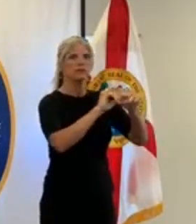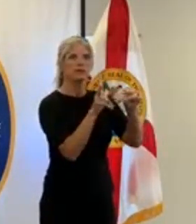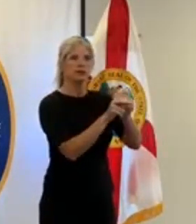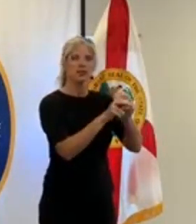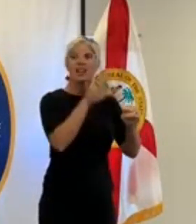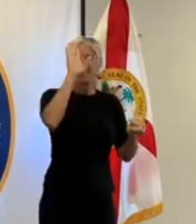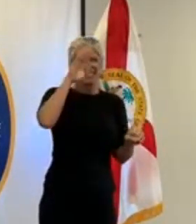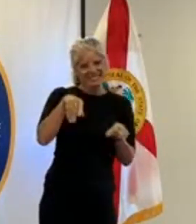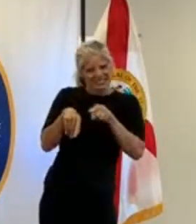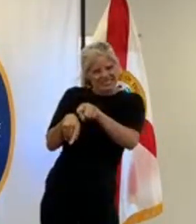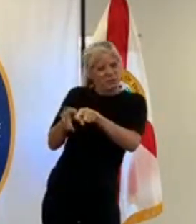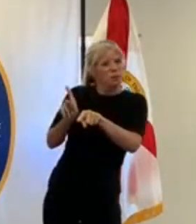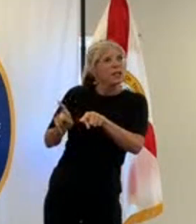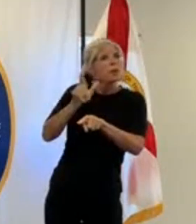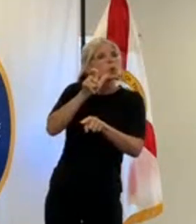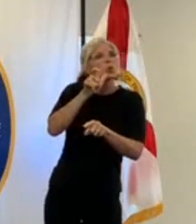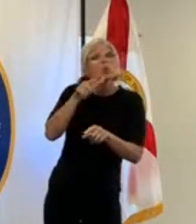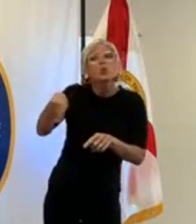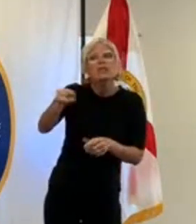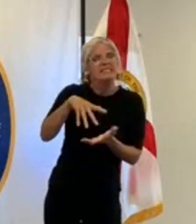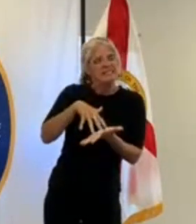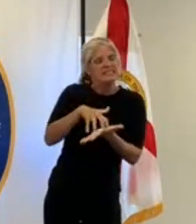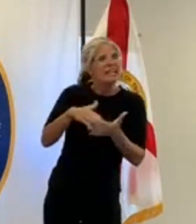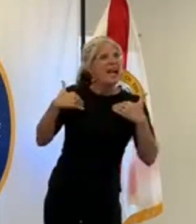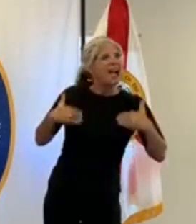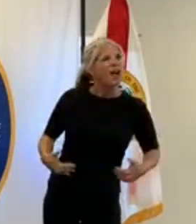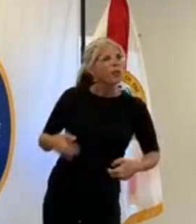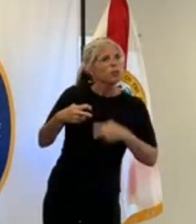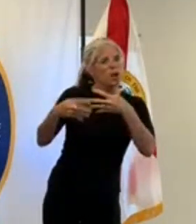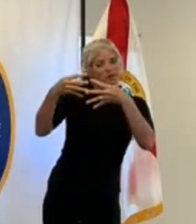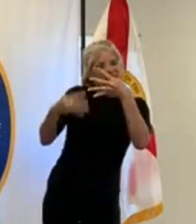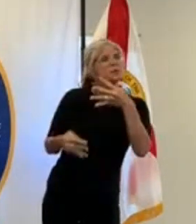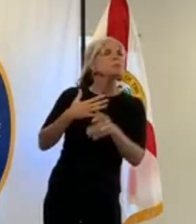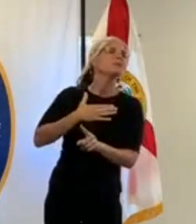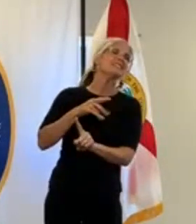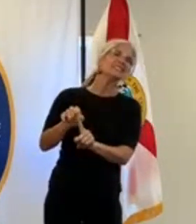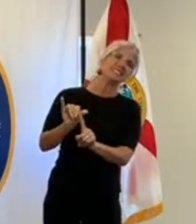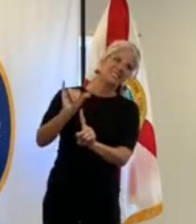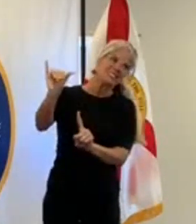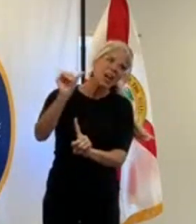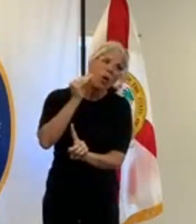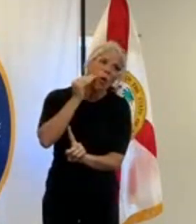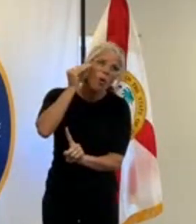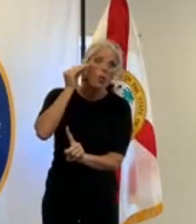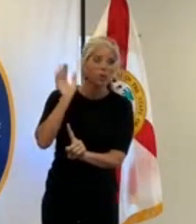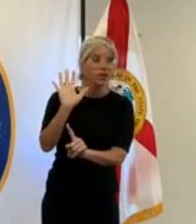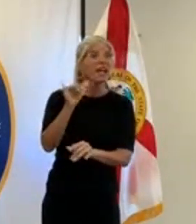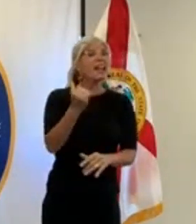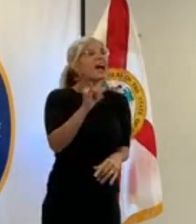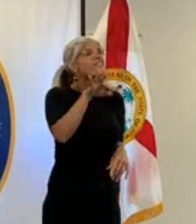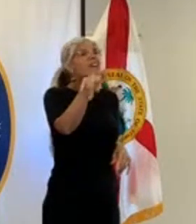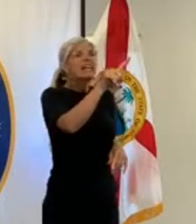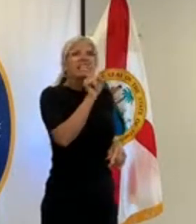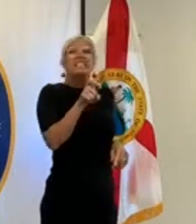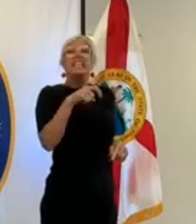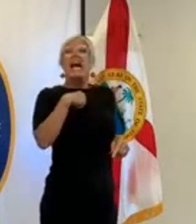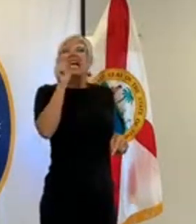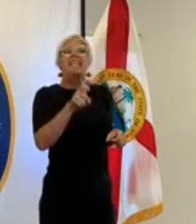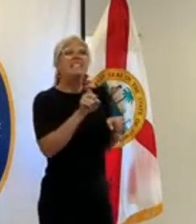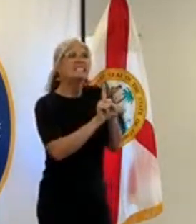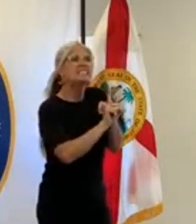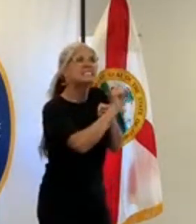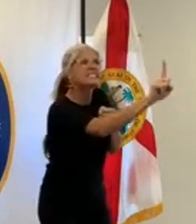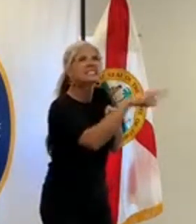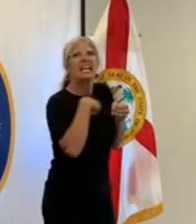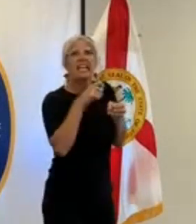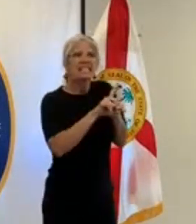absolutely necessary to venture out to fulfill essential services or conduct essential activities we